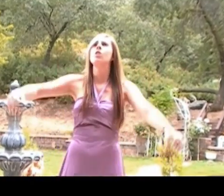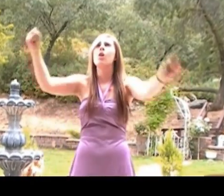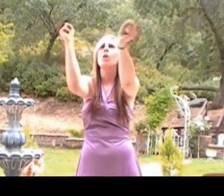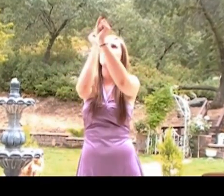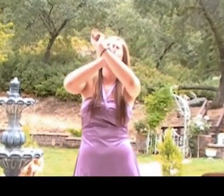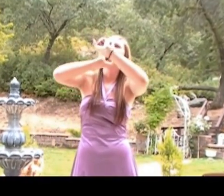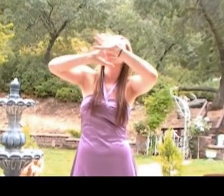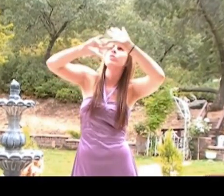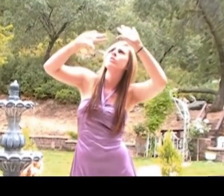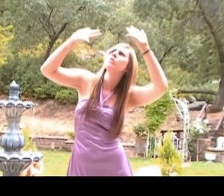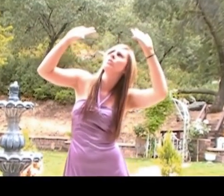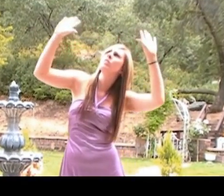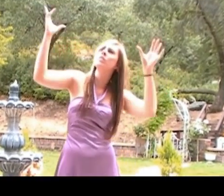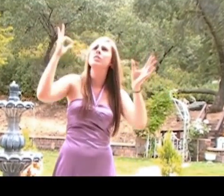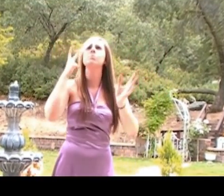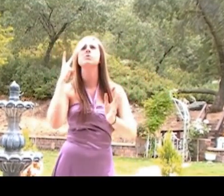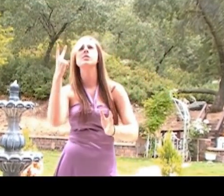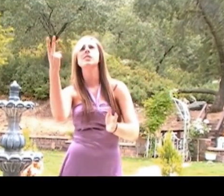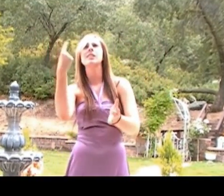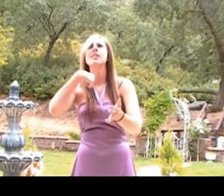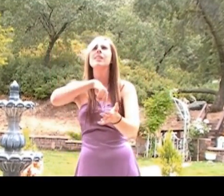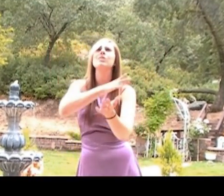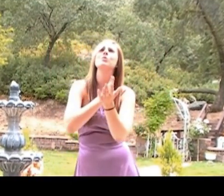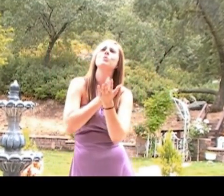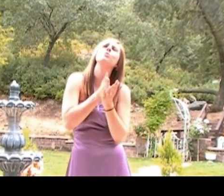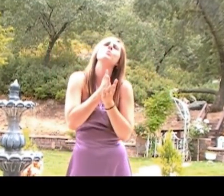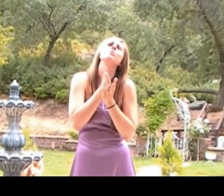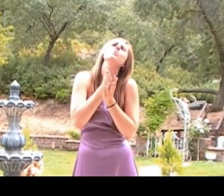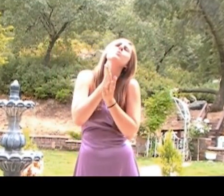Dreams see us through to forever